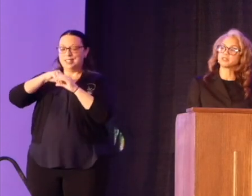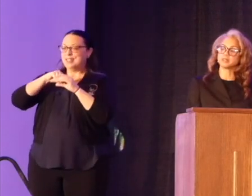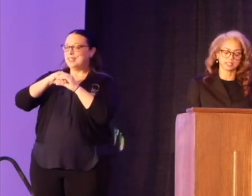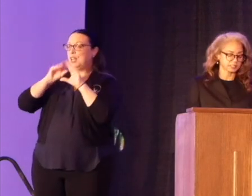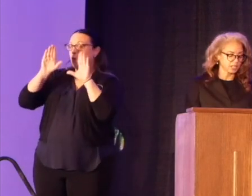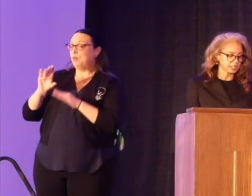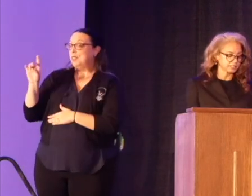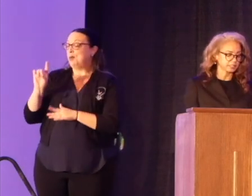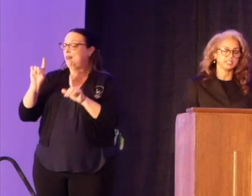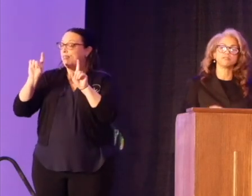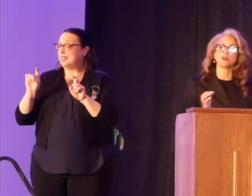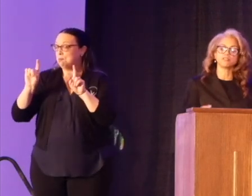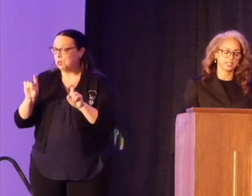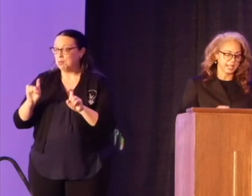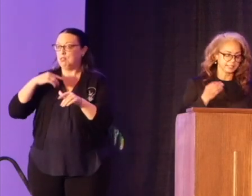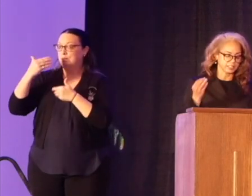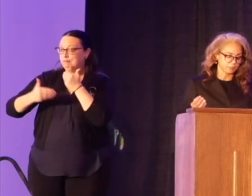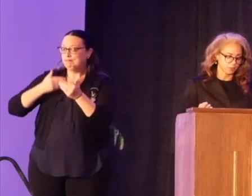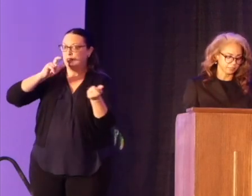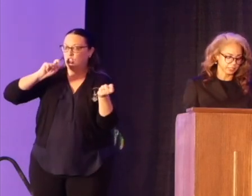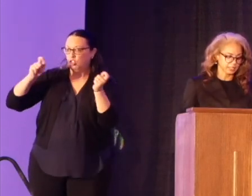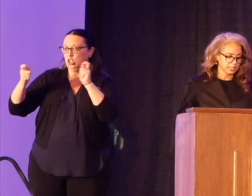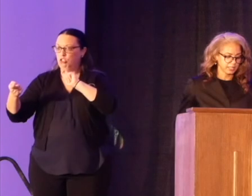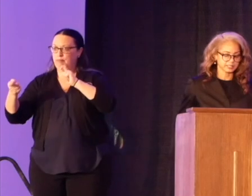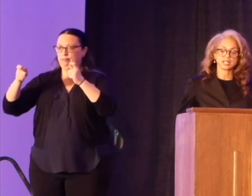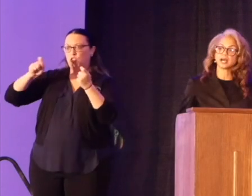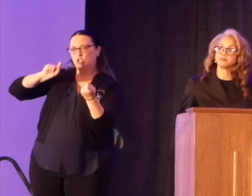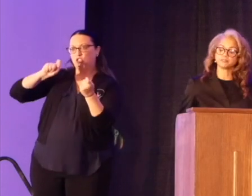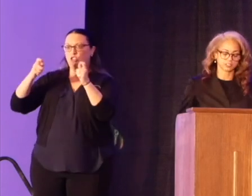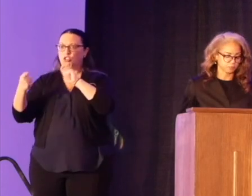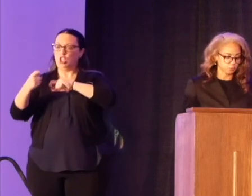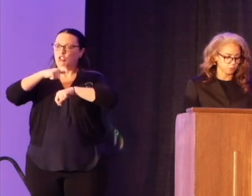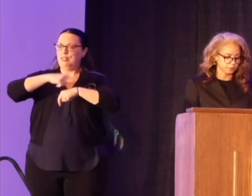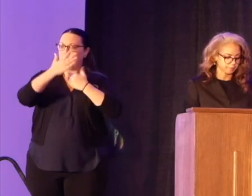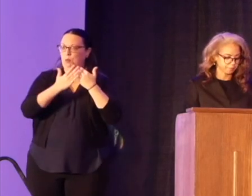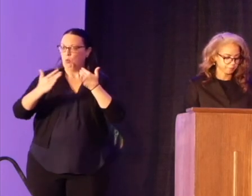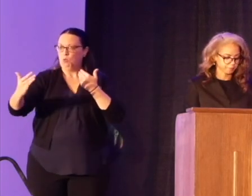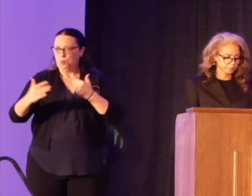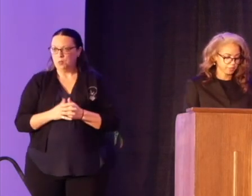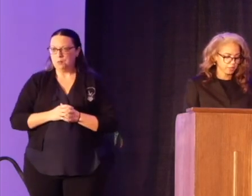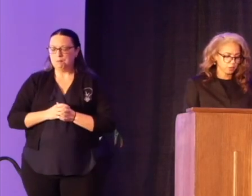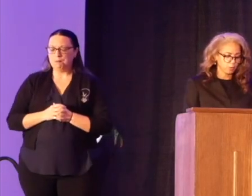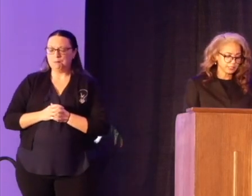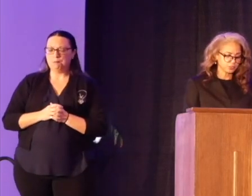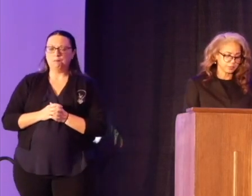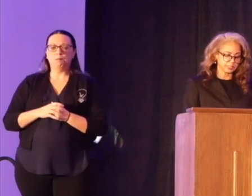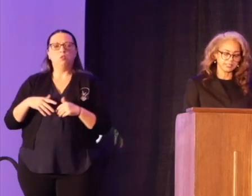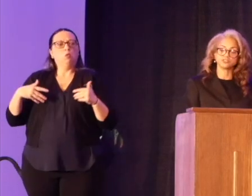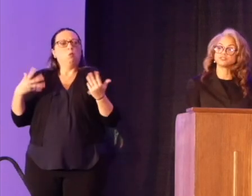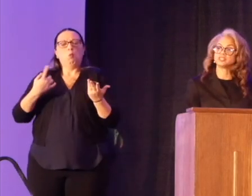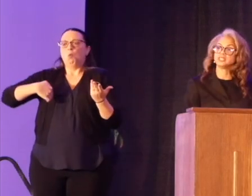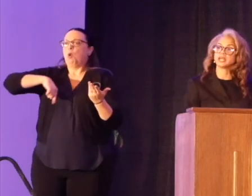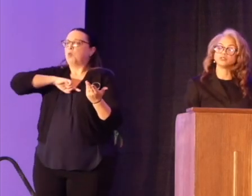experiment that is constantly evolving and devolving as time moves us forward. What do